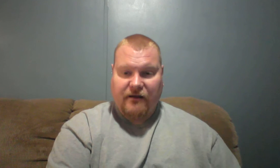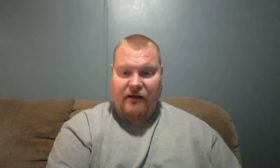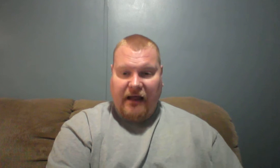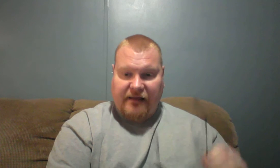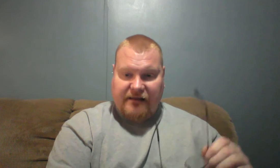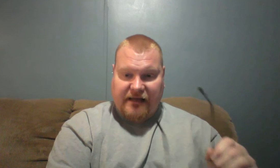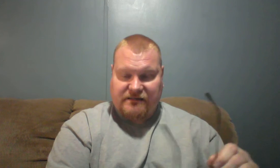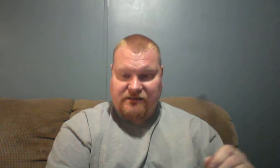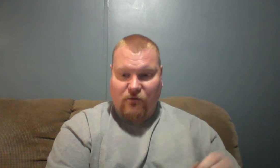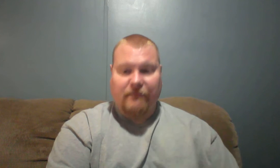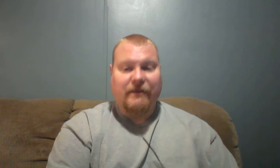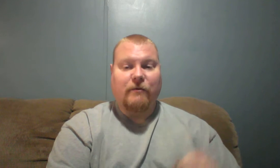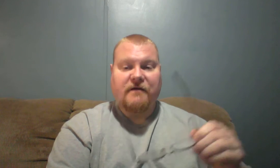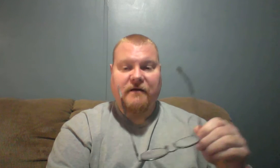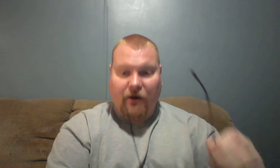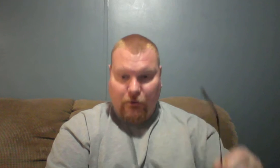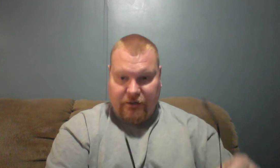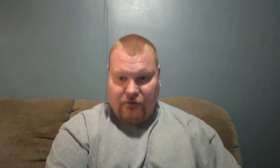and that He's anointing me with the Holy Ghost.